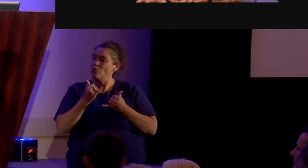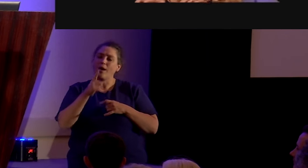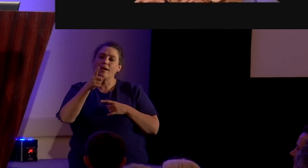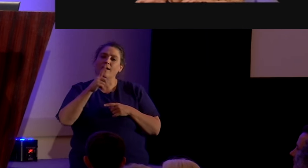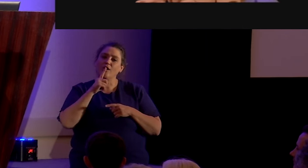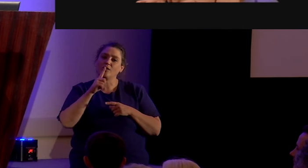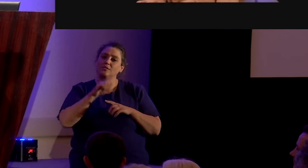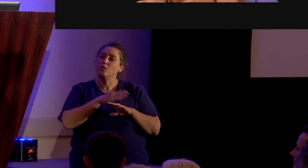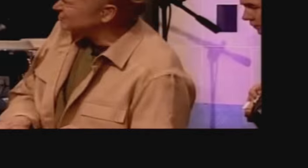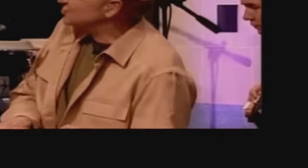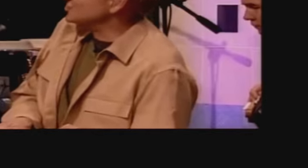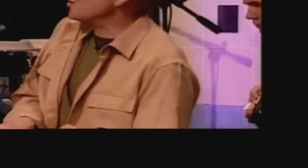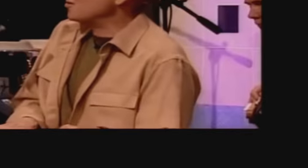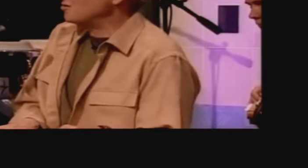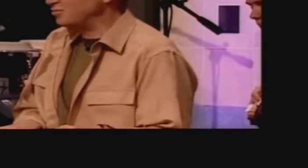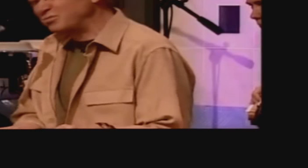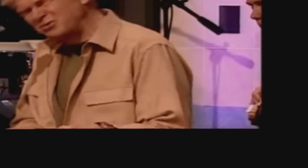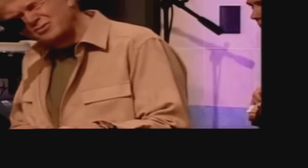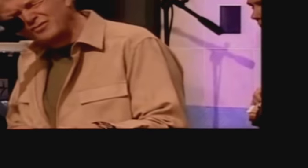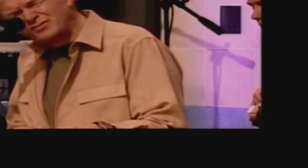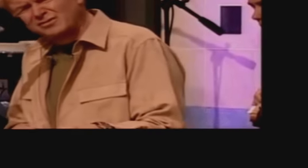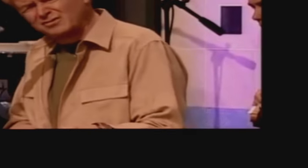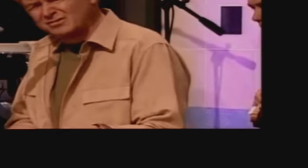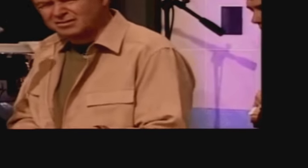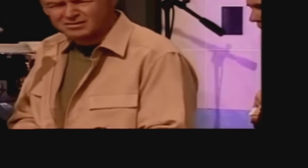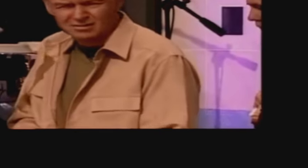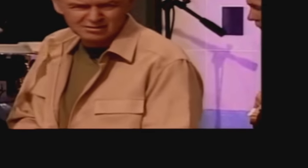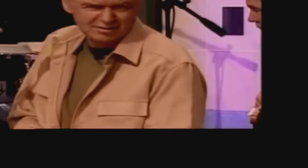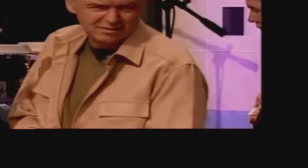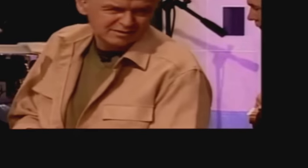so beautiful